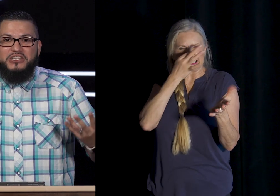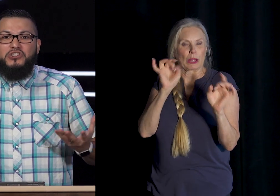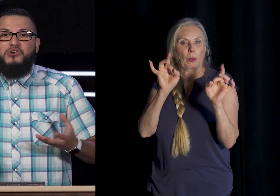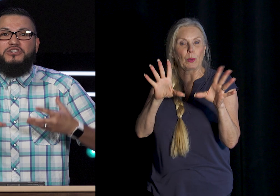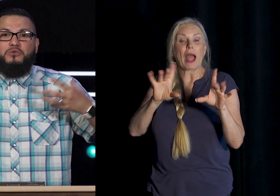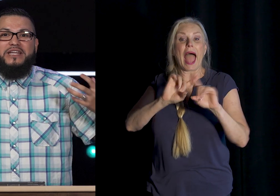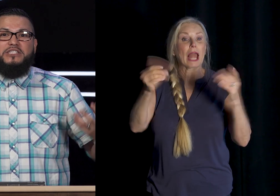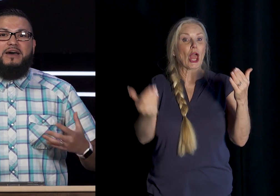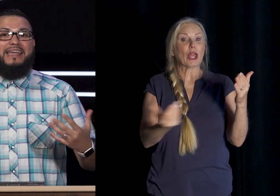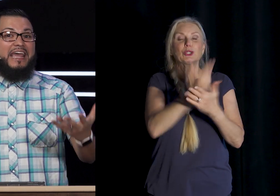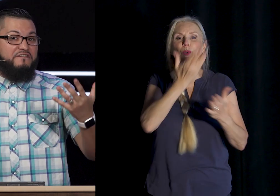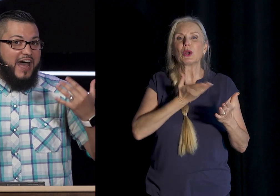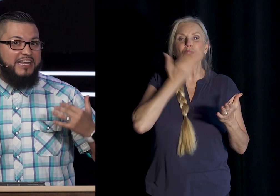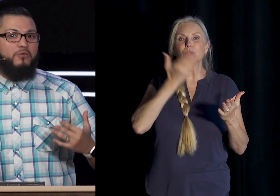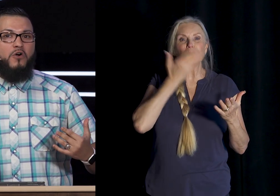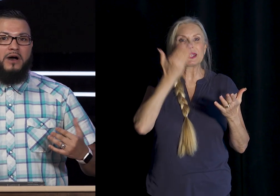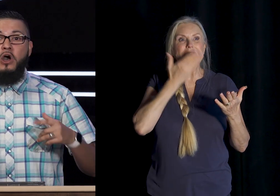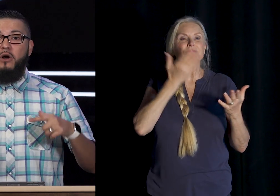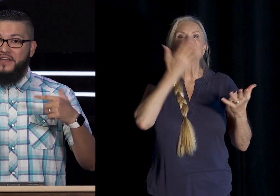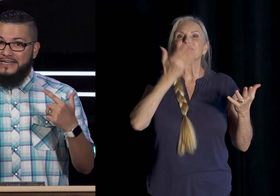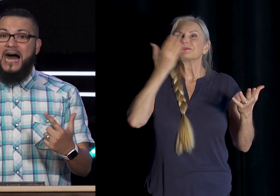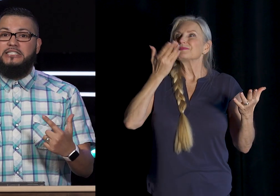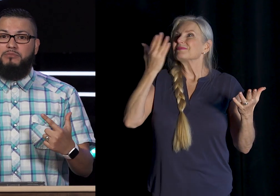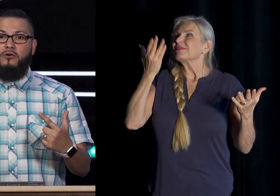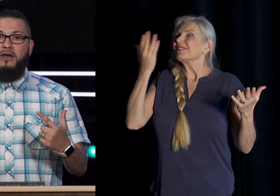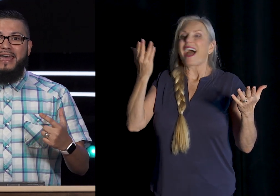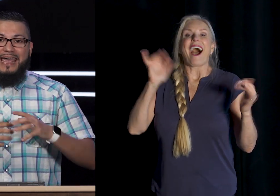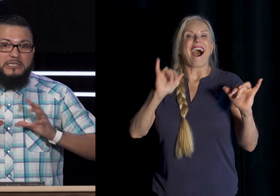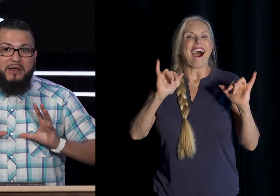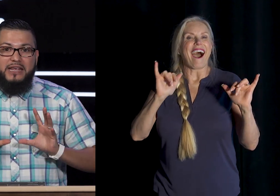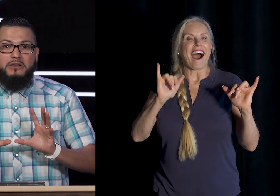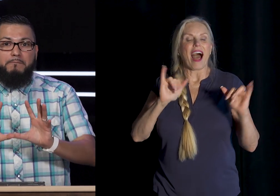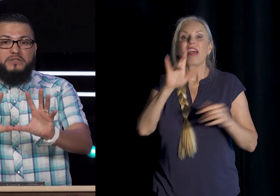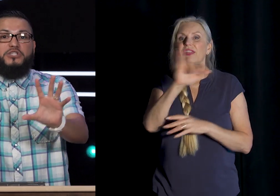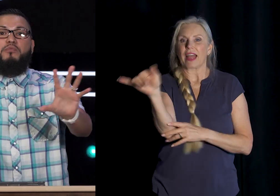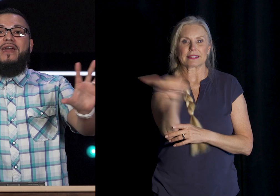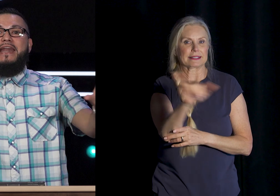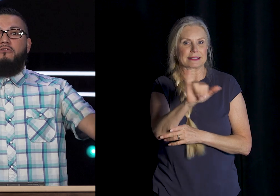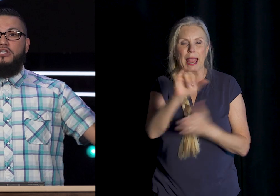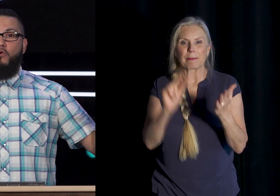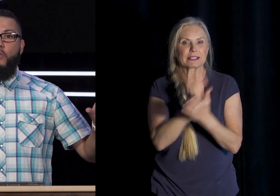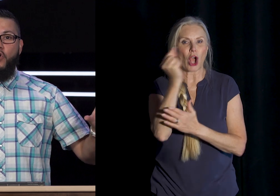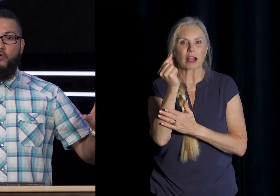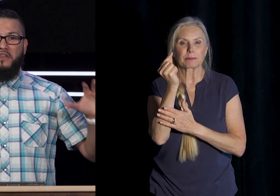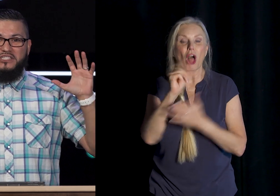this New sweet smelling Inviting aroma Well the gospel Is being Sprayed out To the world Where the